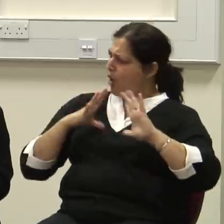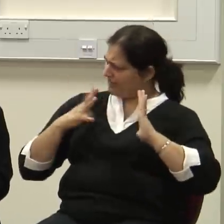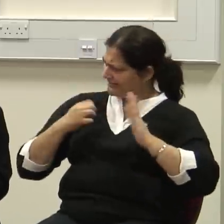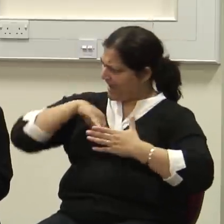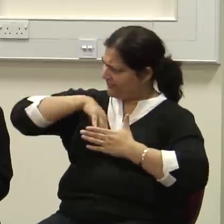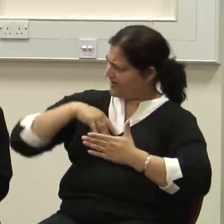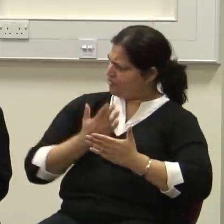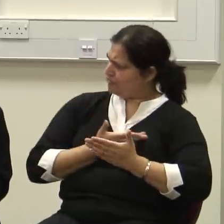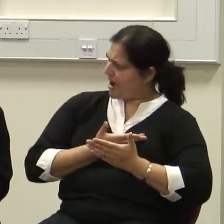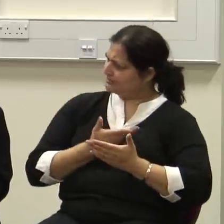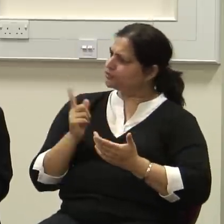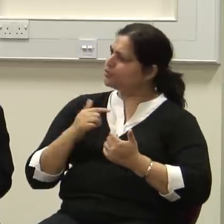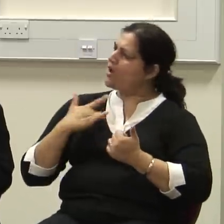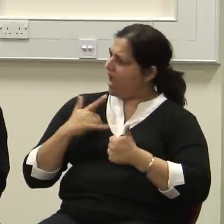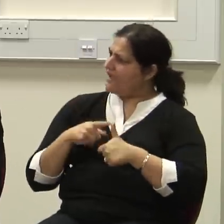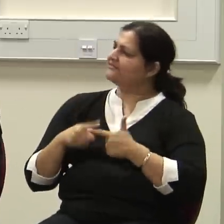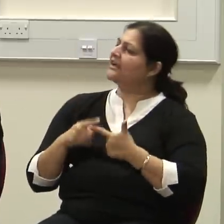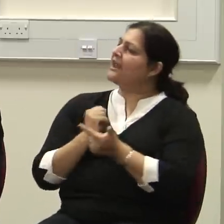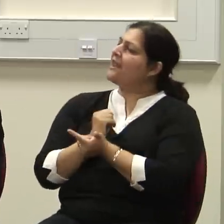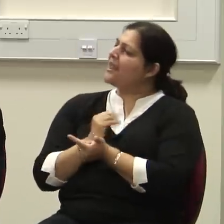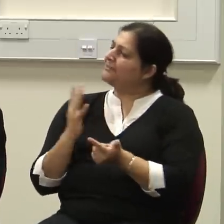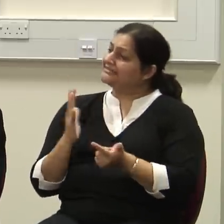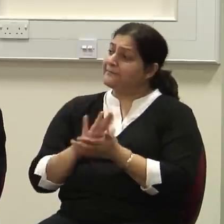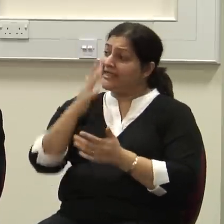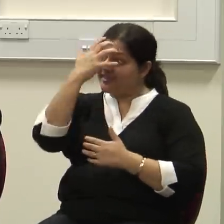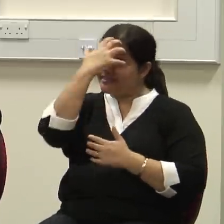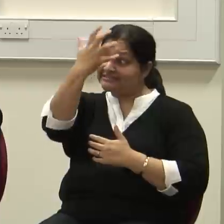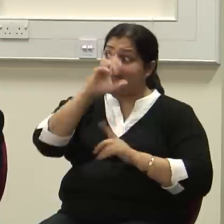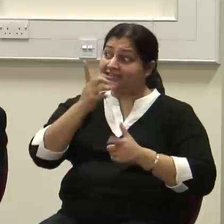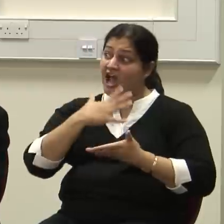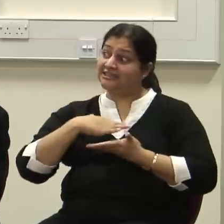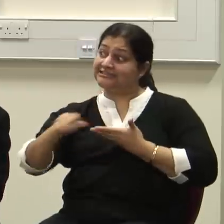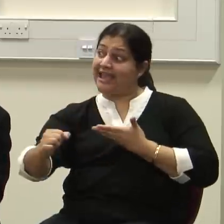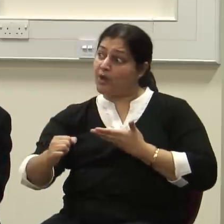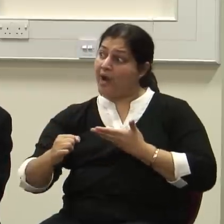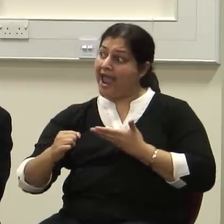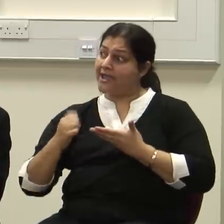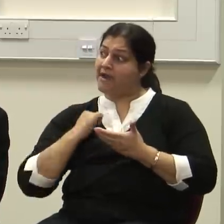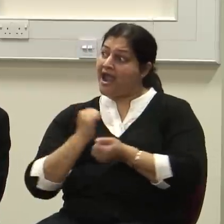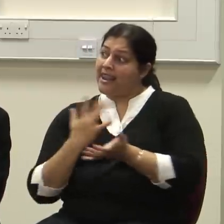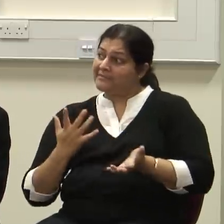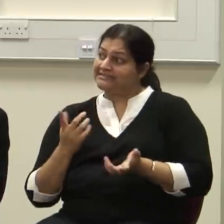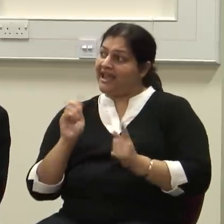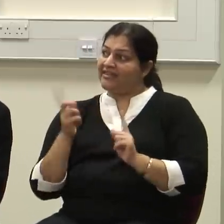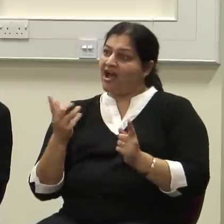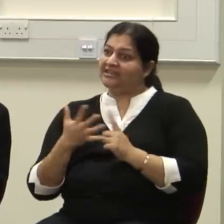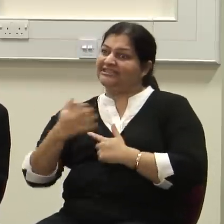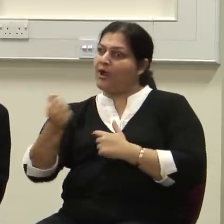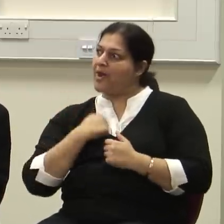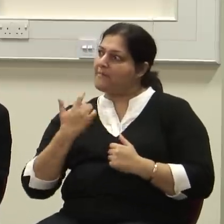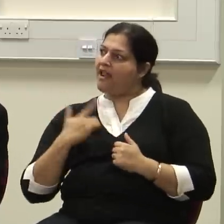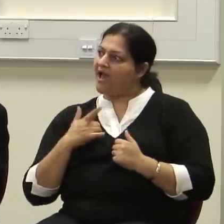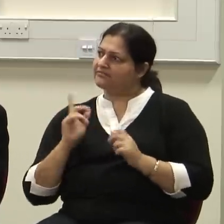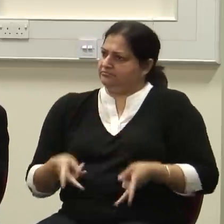To life, liberty, which means the state doesn't have a right to take away your life or your liberty. That answers your question about why can't you look up someone who